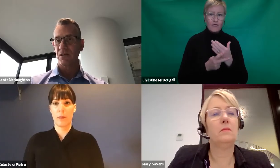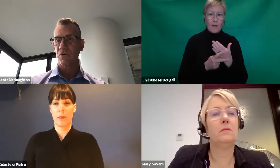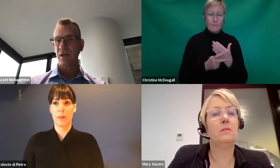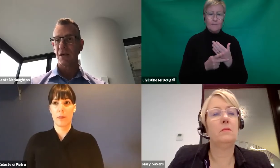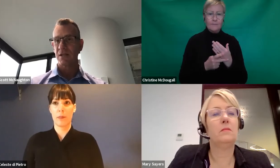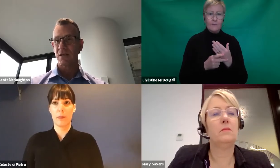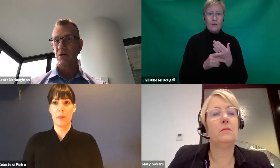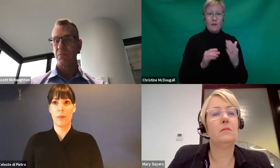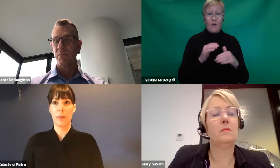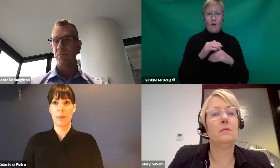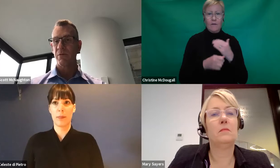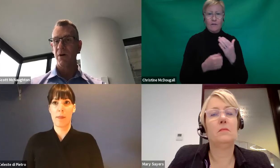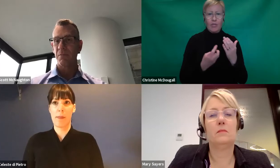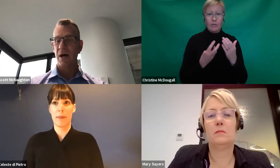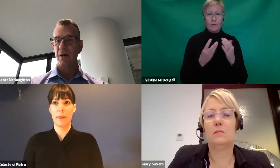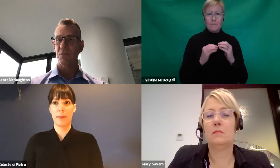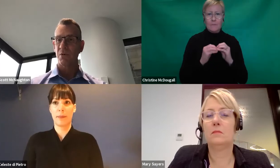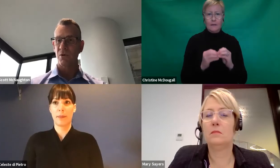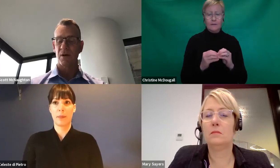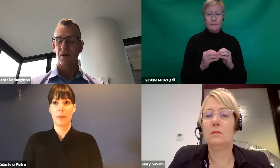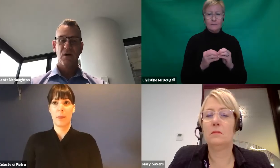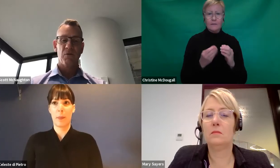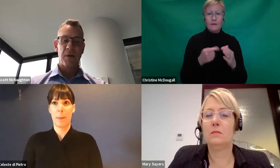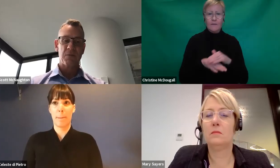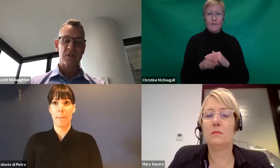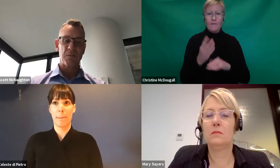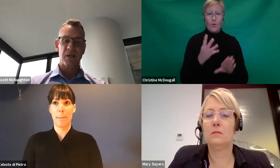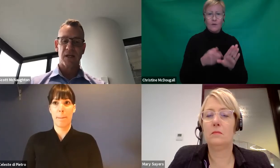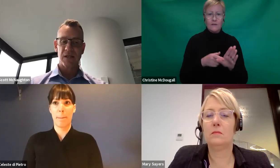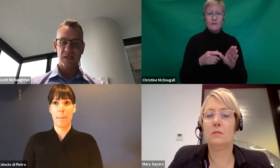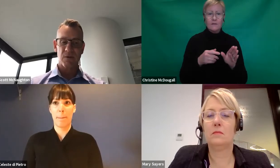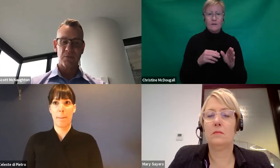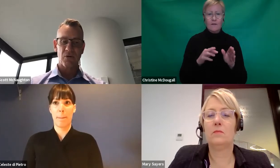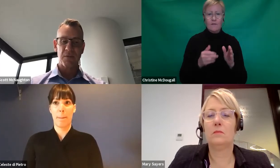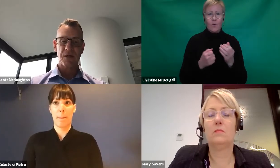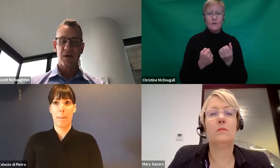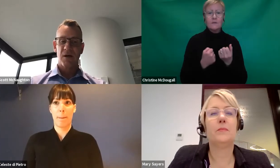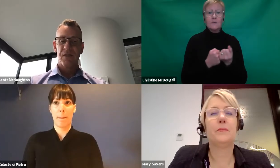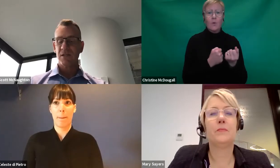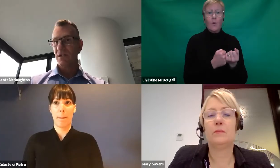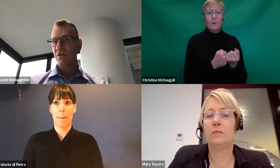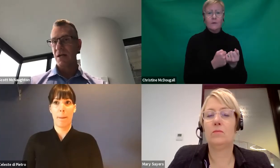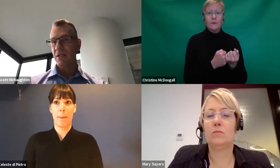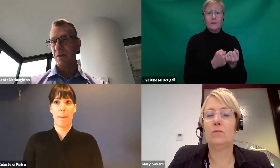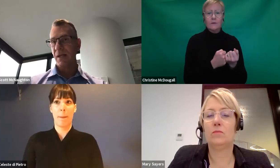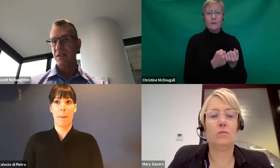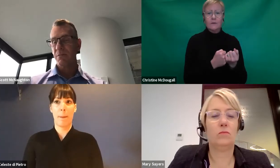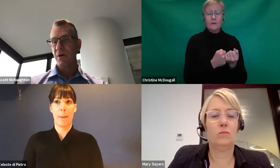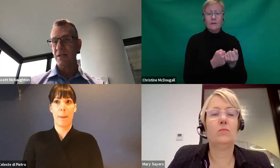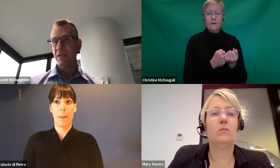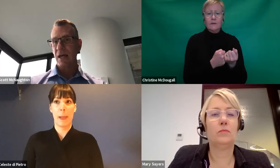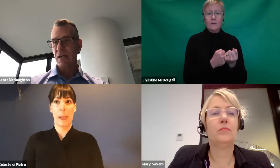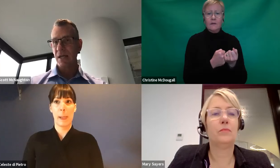over the next four years to help provide support for people with disability connect to employment. There's the Australian Disability